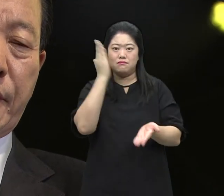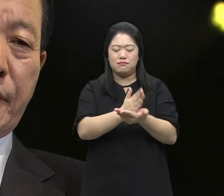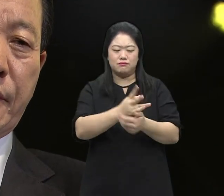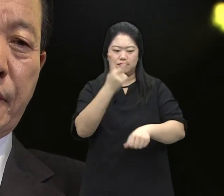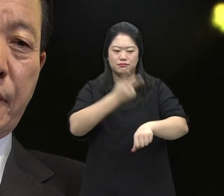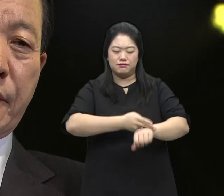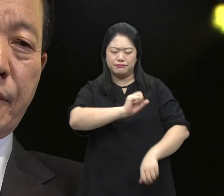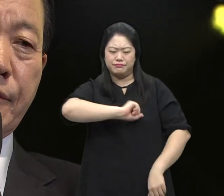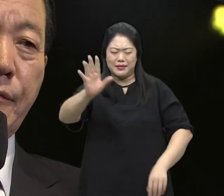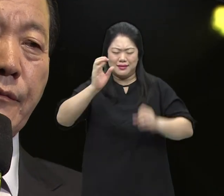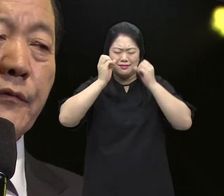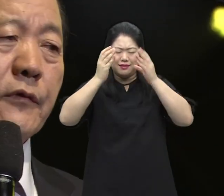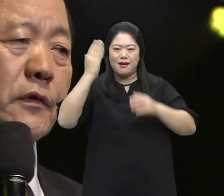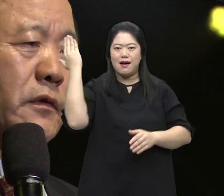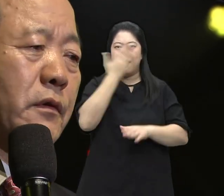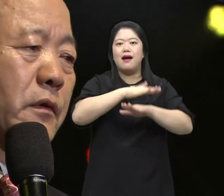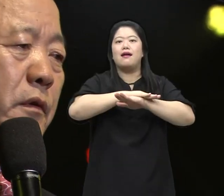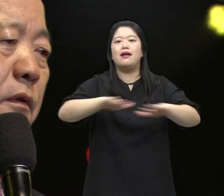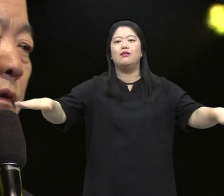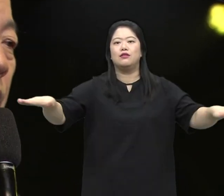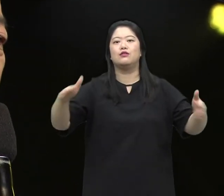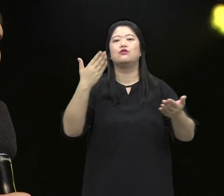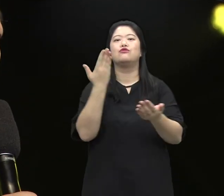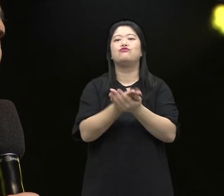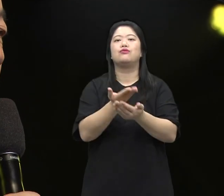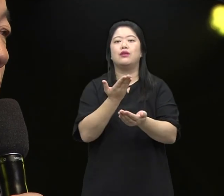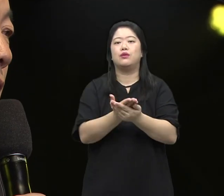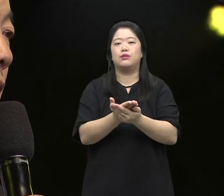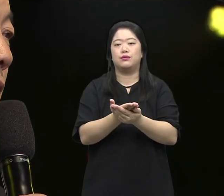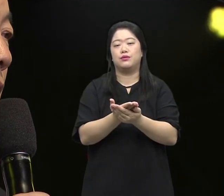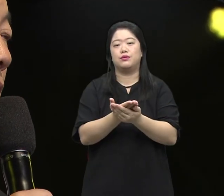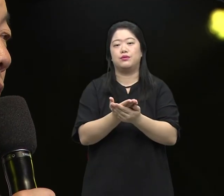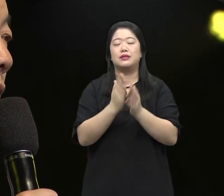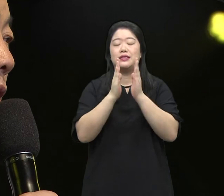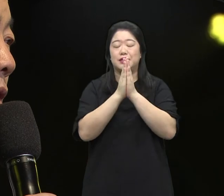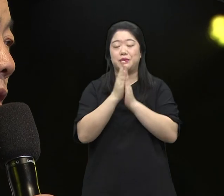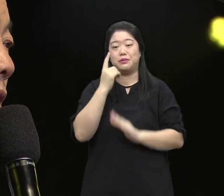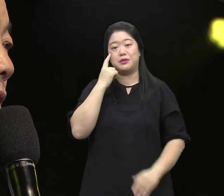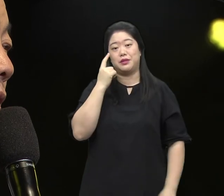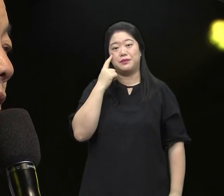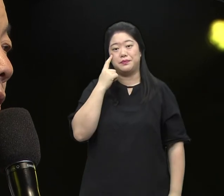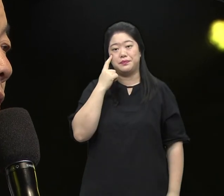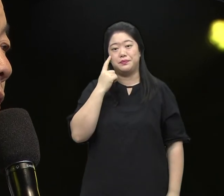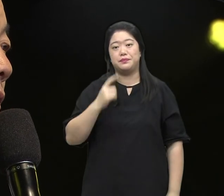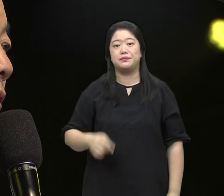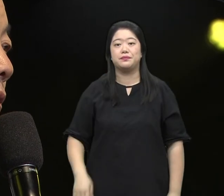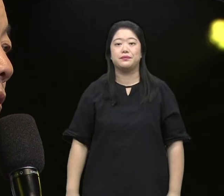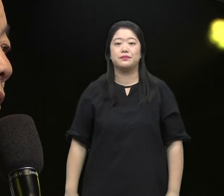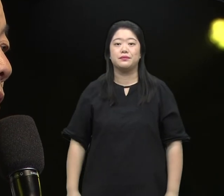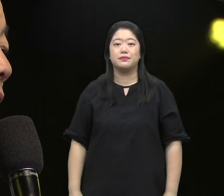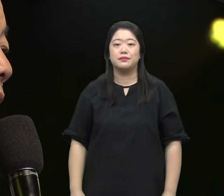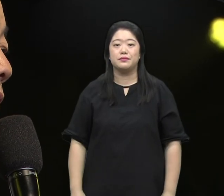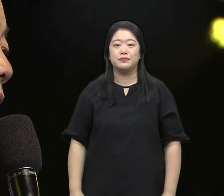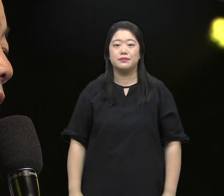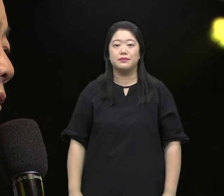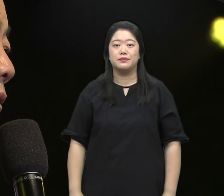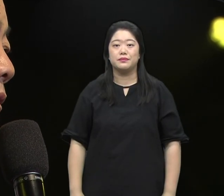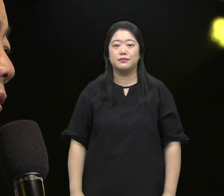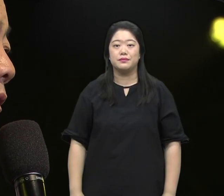I'll give you some time. so really think about it. All the force of darkness in my personal life, my family, my field, may they be resolved before the cross of